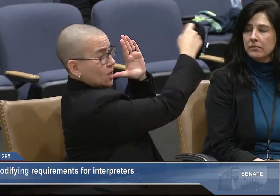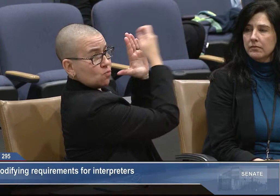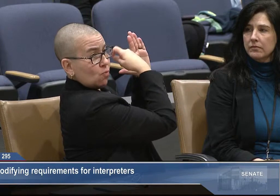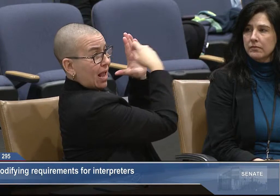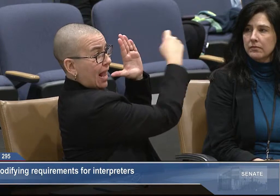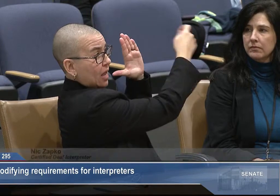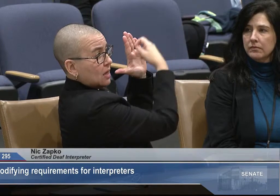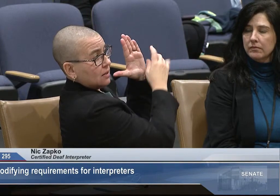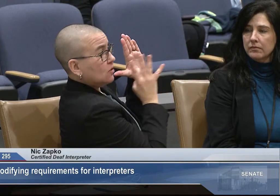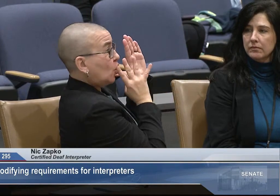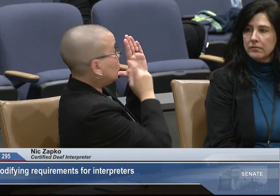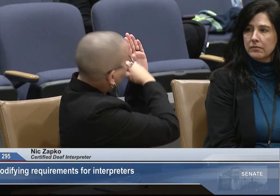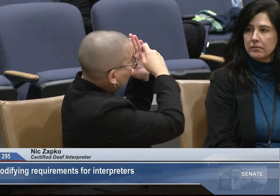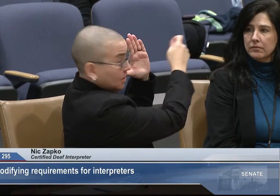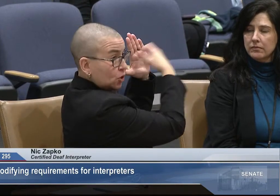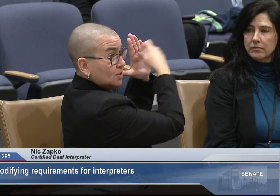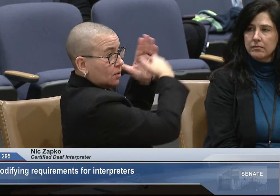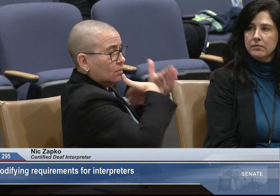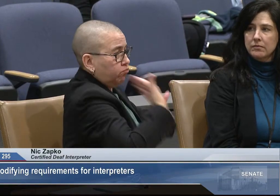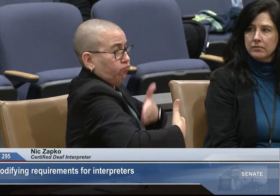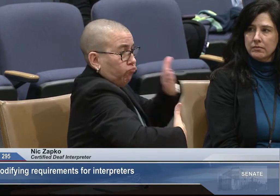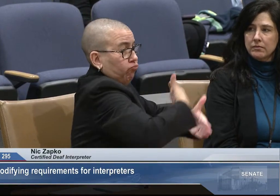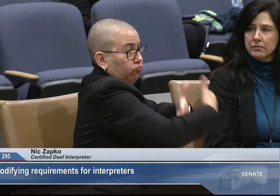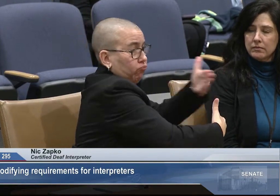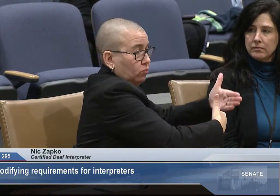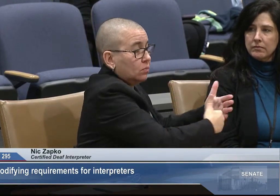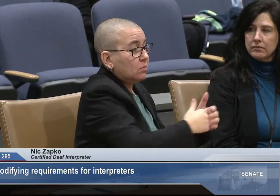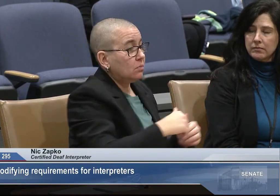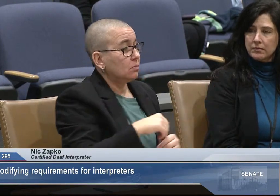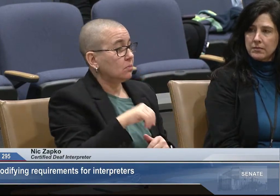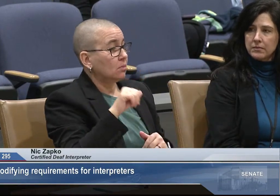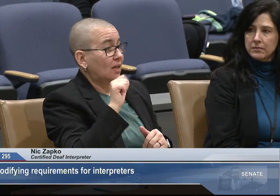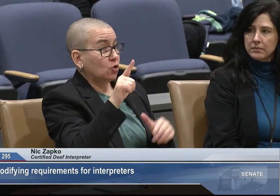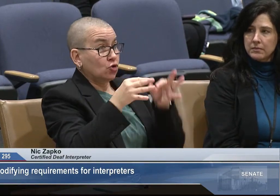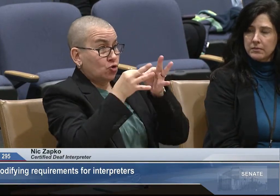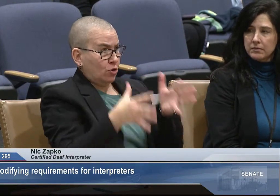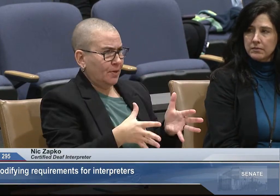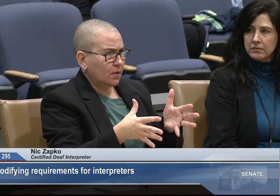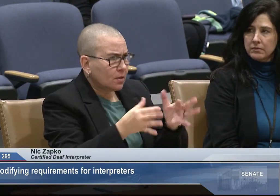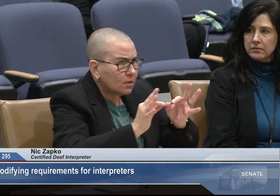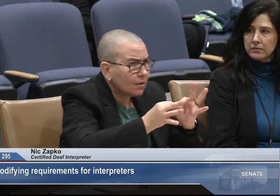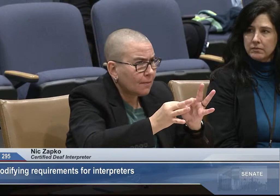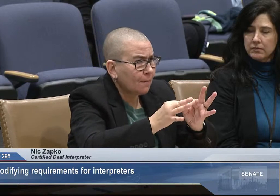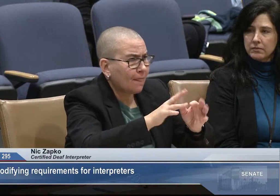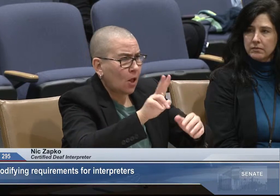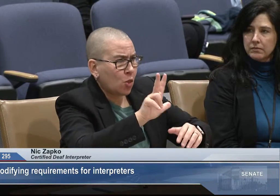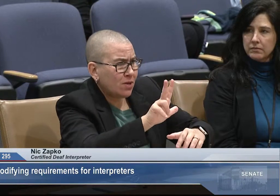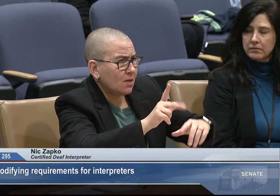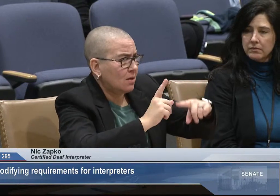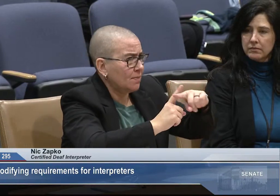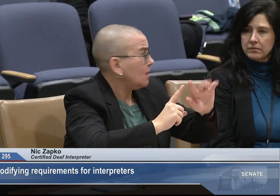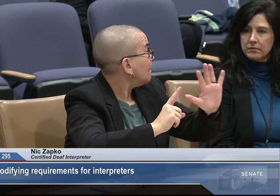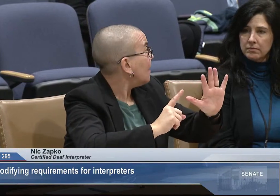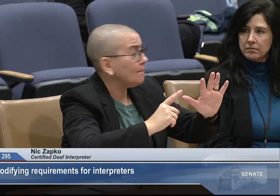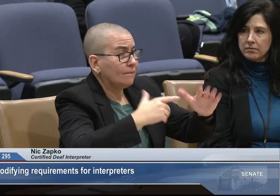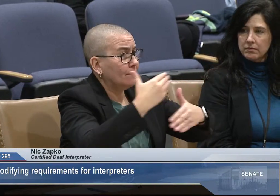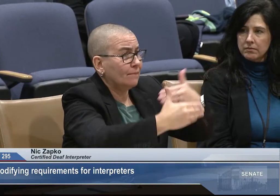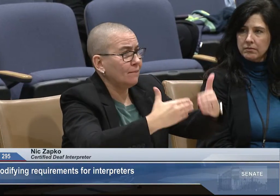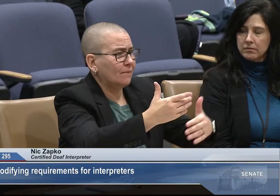got numbers written up on the board, the instructor is speaking, and they're just moving along, right? And so, with an ASL interpreter, they're going to be saying three